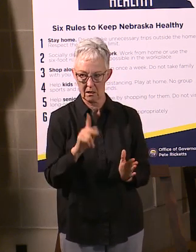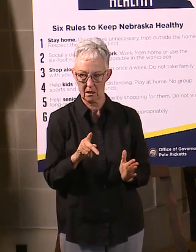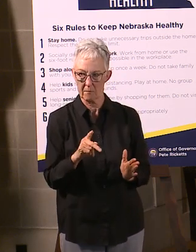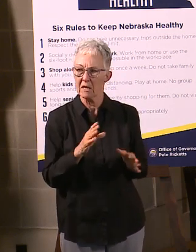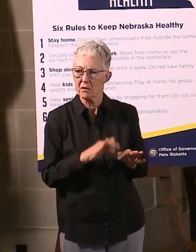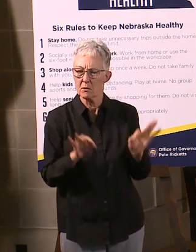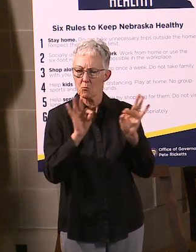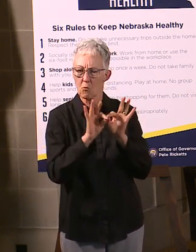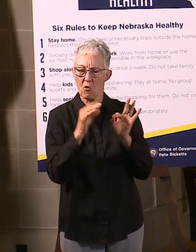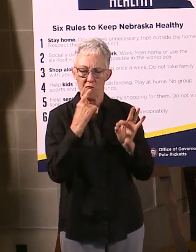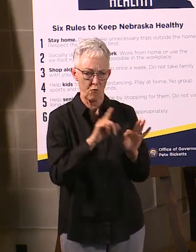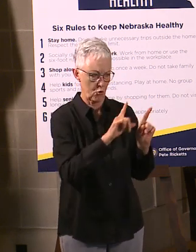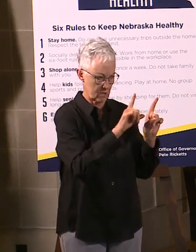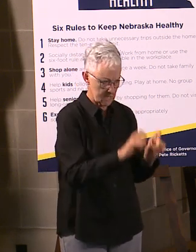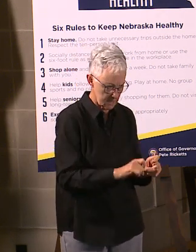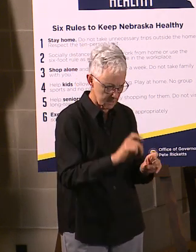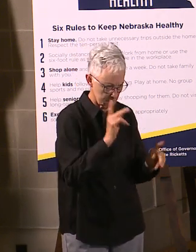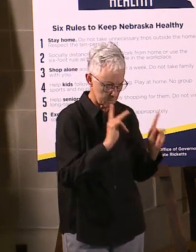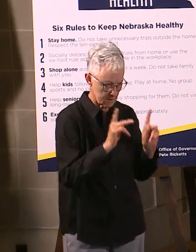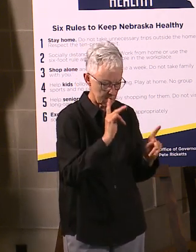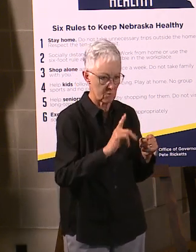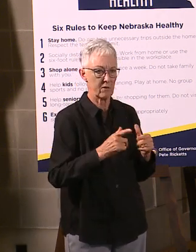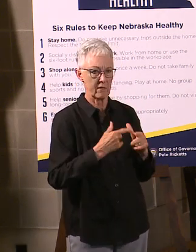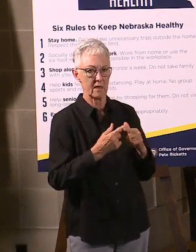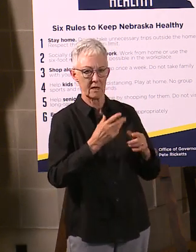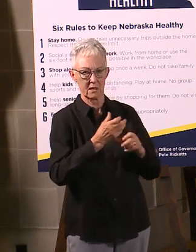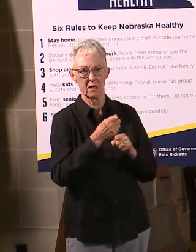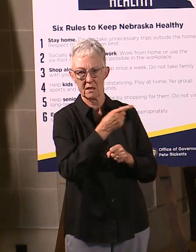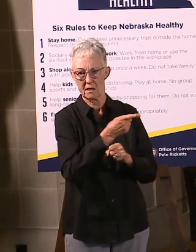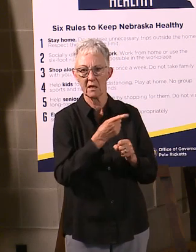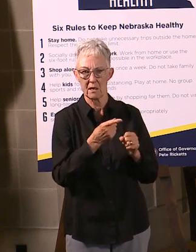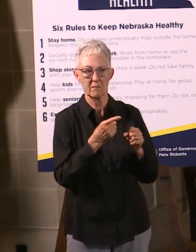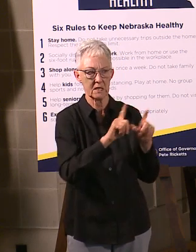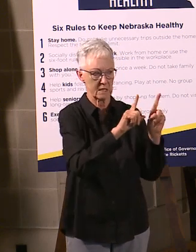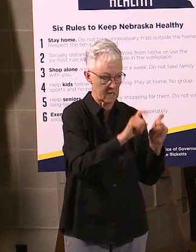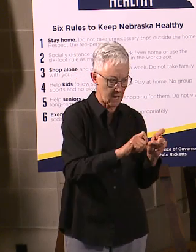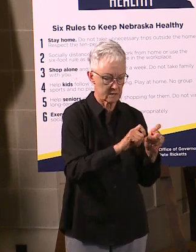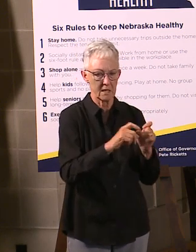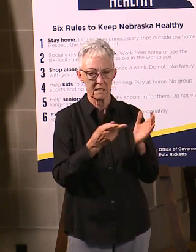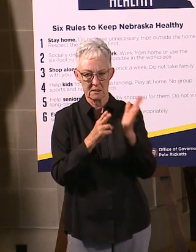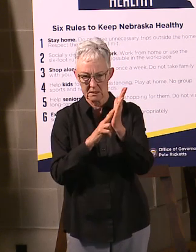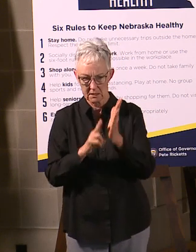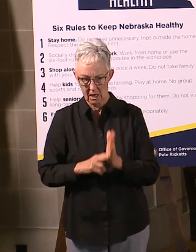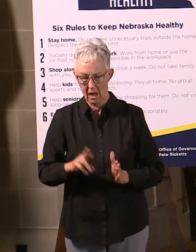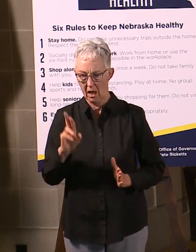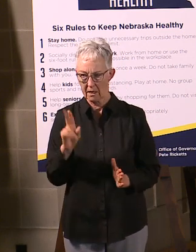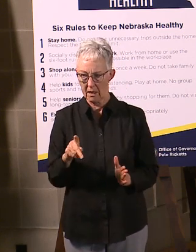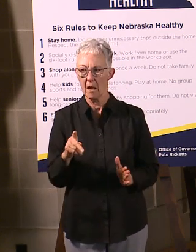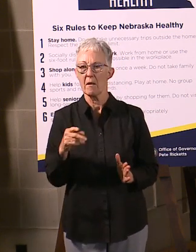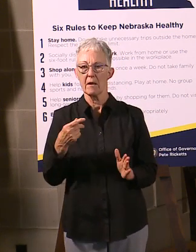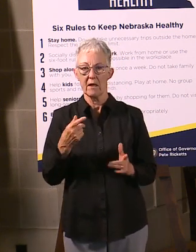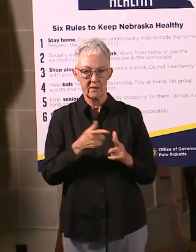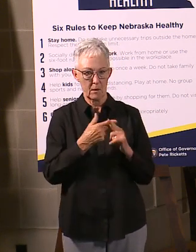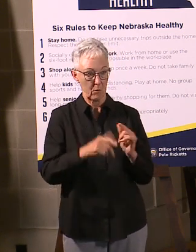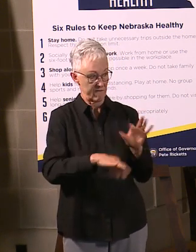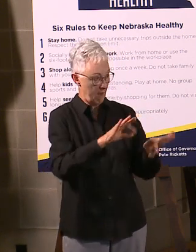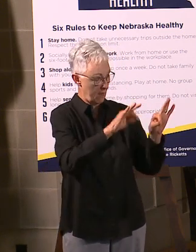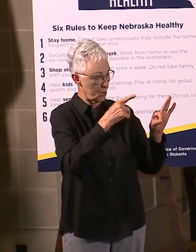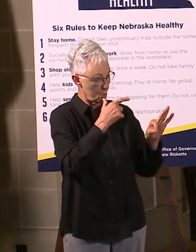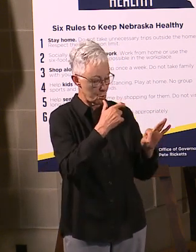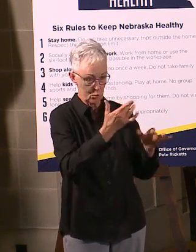isolate, finding the people they've been in contact with, asking them to quarantine so we can slow the spread of virus here in our state. This is